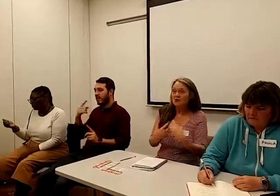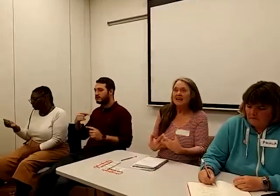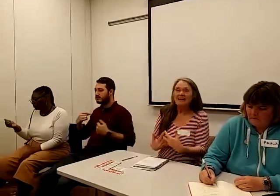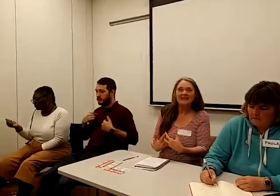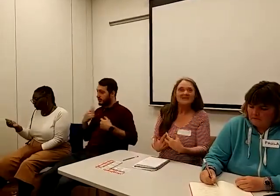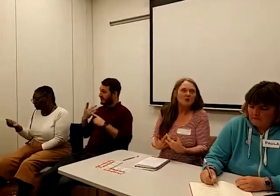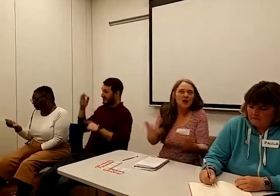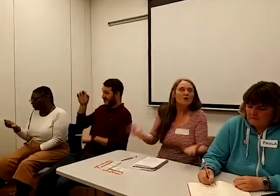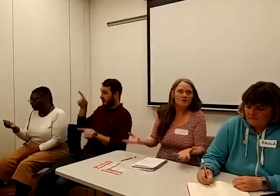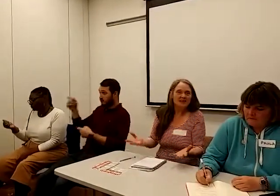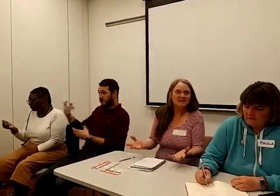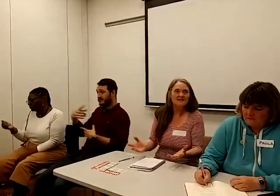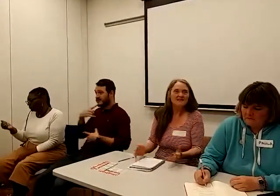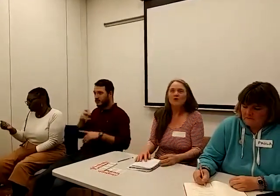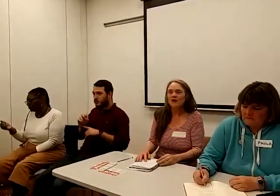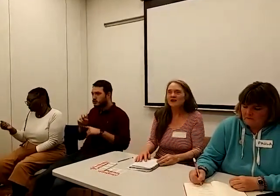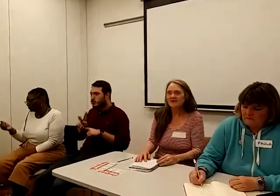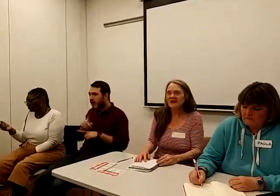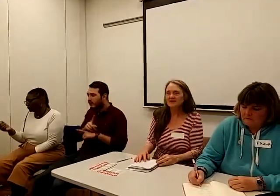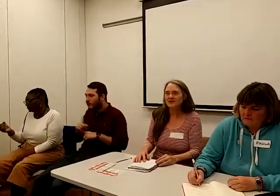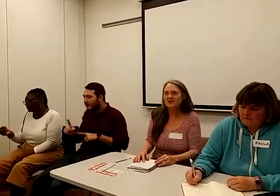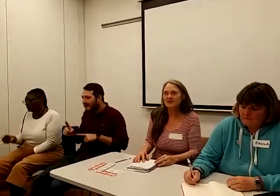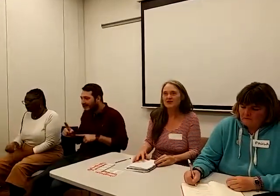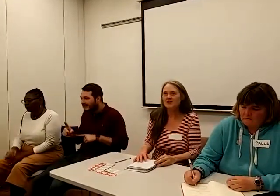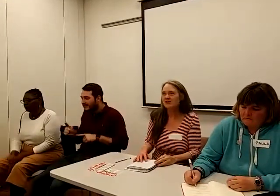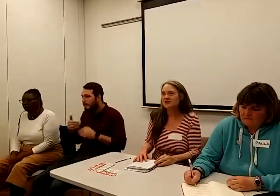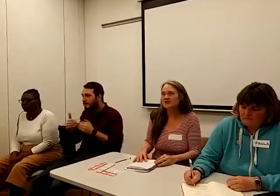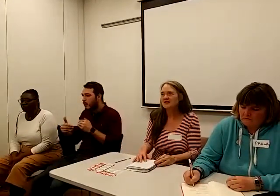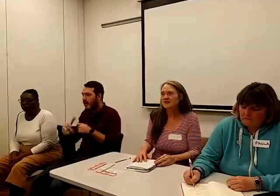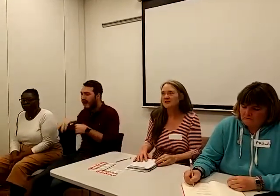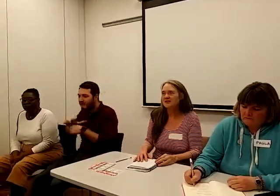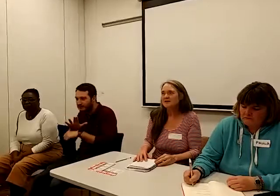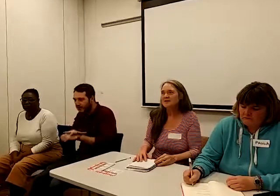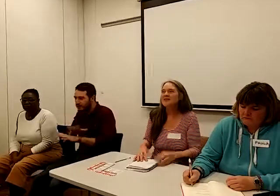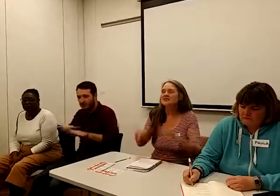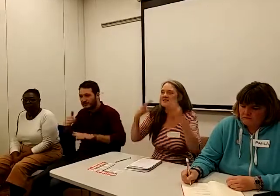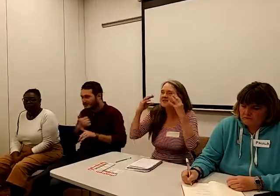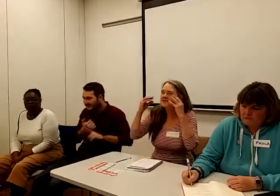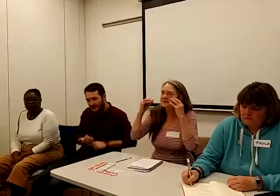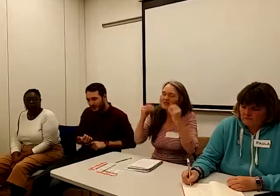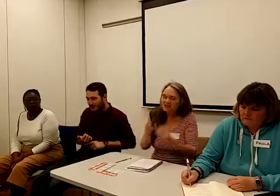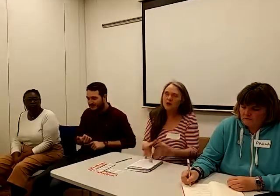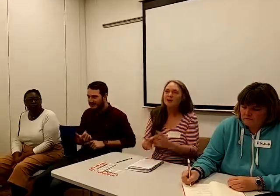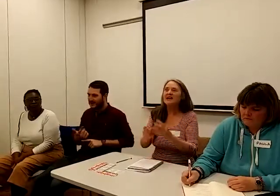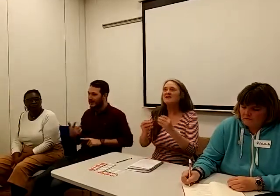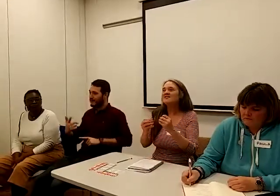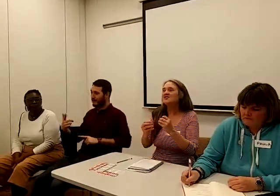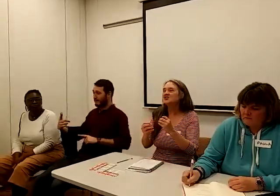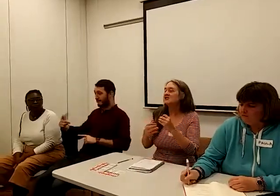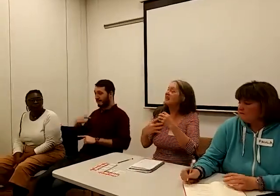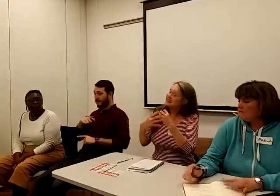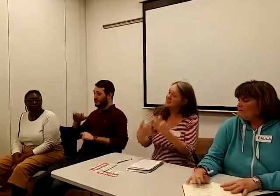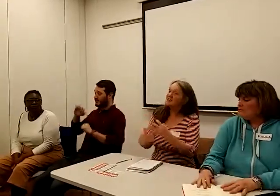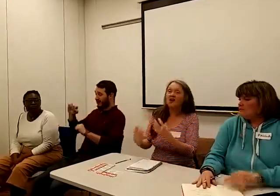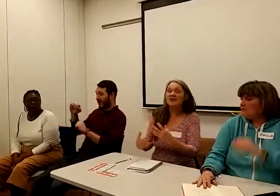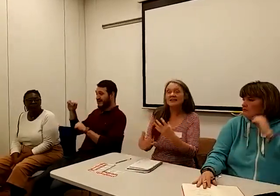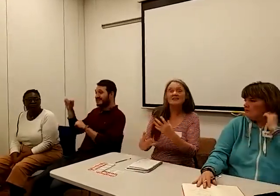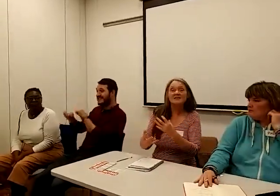say 12 weeks is more like the average because the system is so inefficient and designed